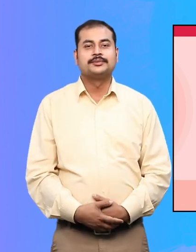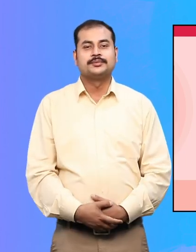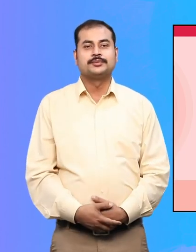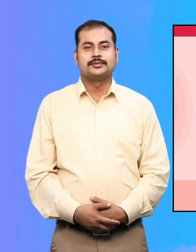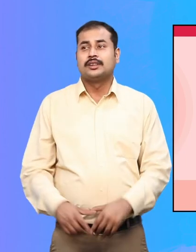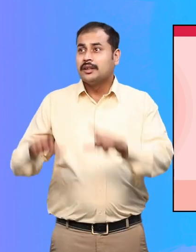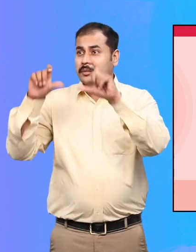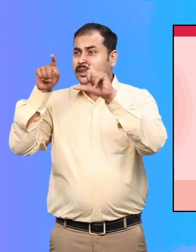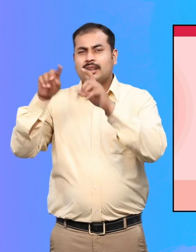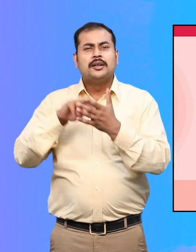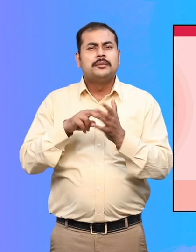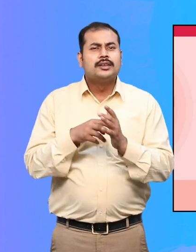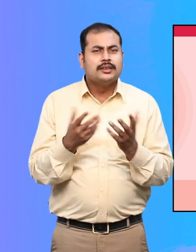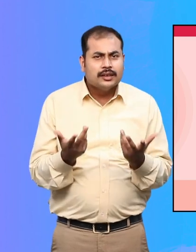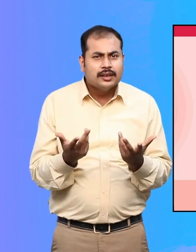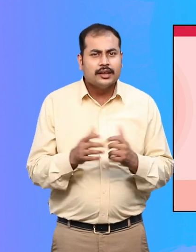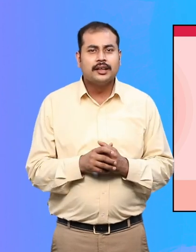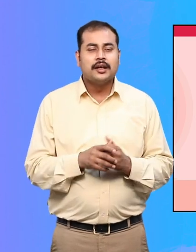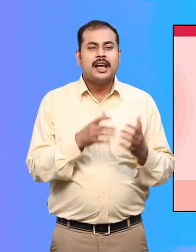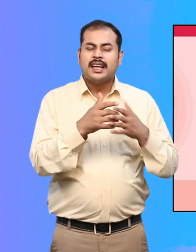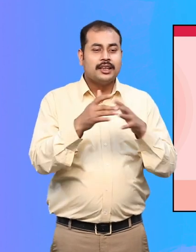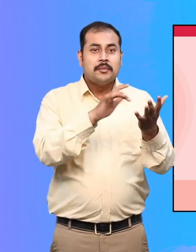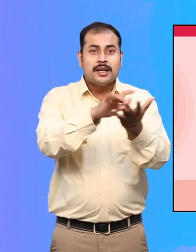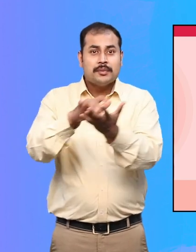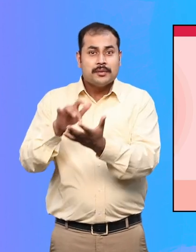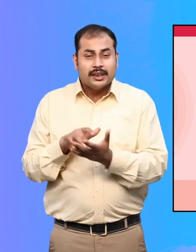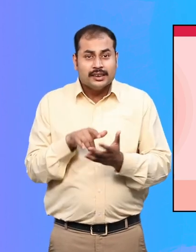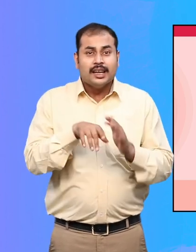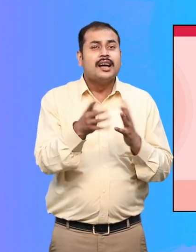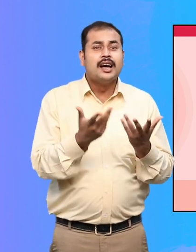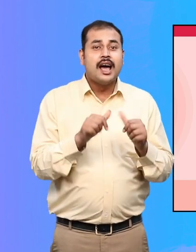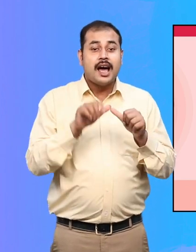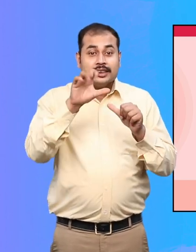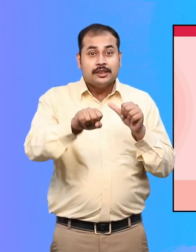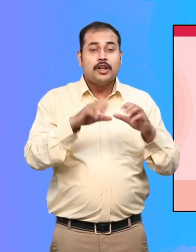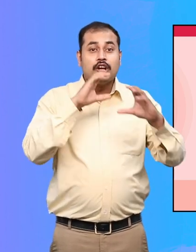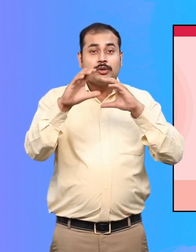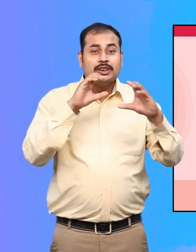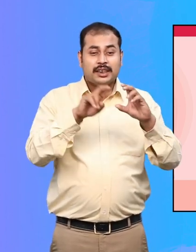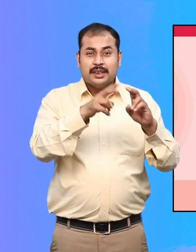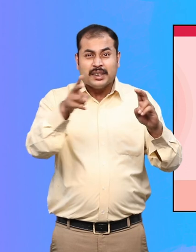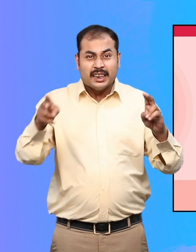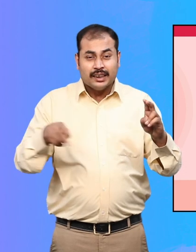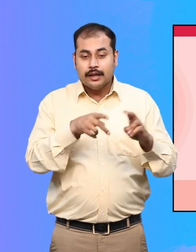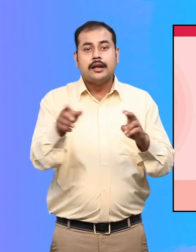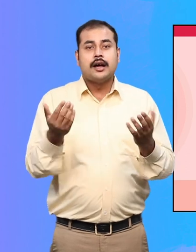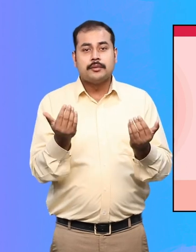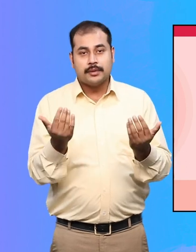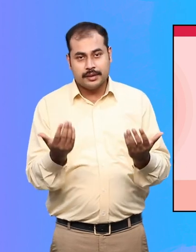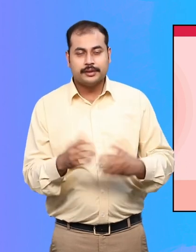These symbols show that easy-to-use devices or instruments such as telephone with braille button and